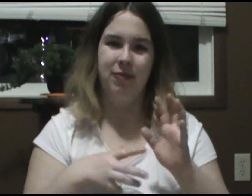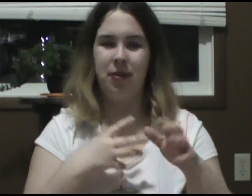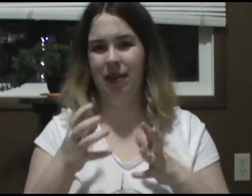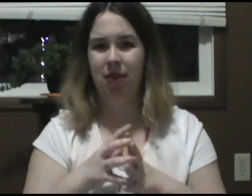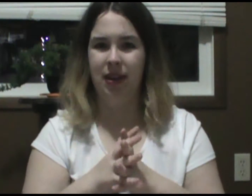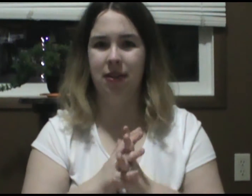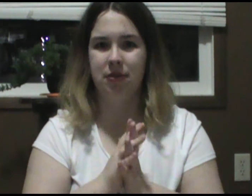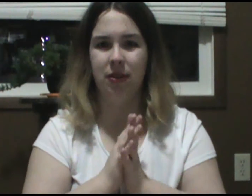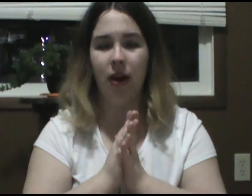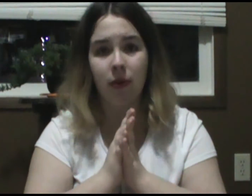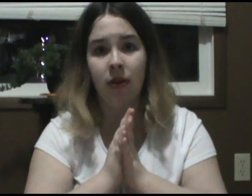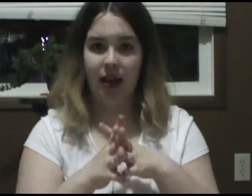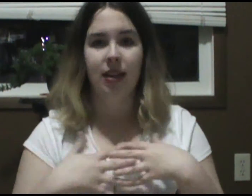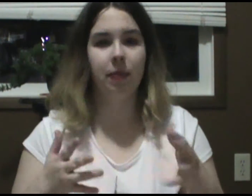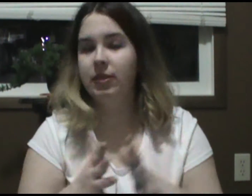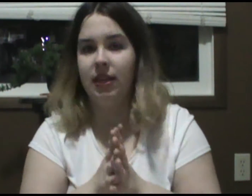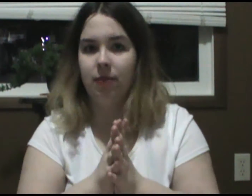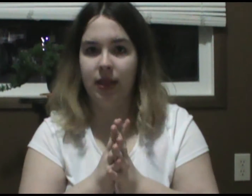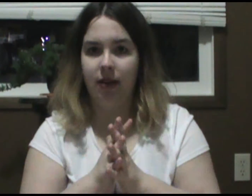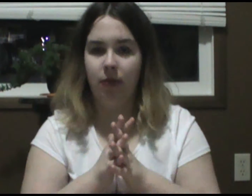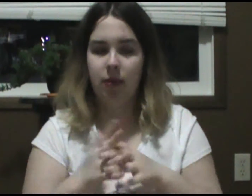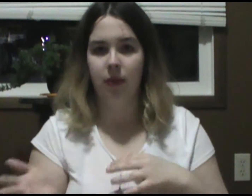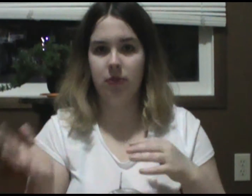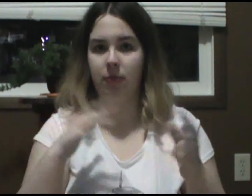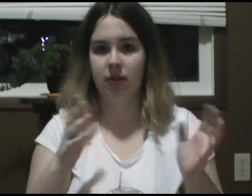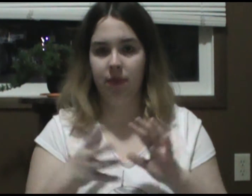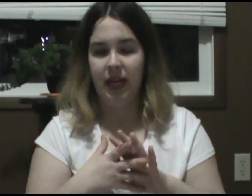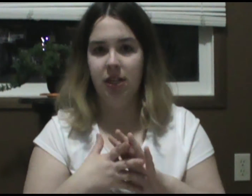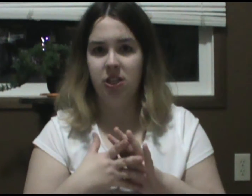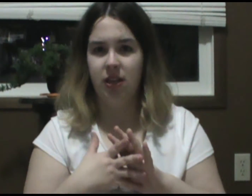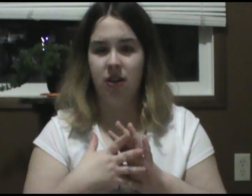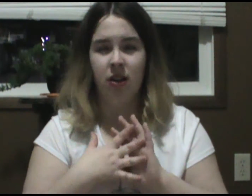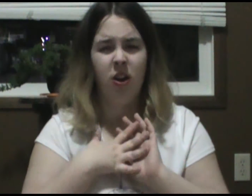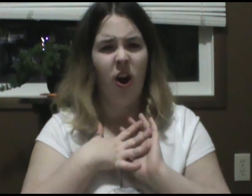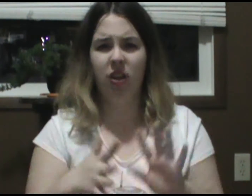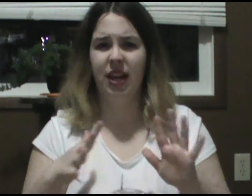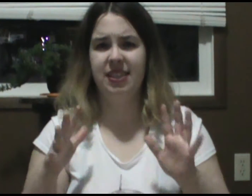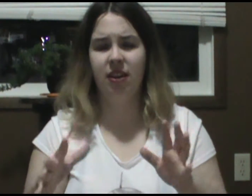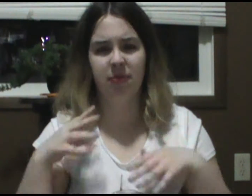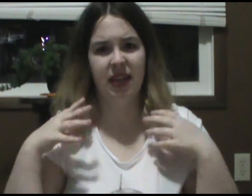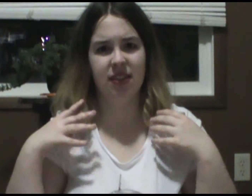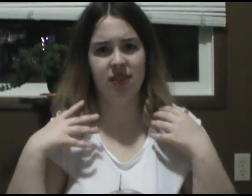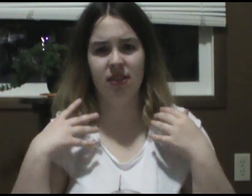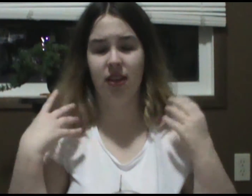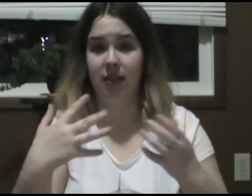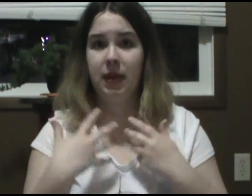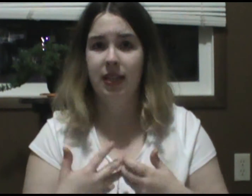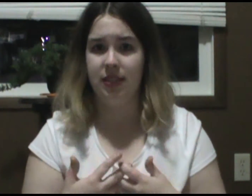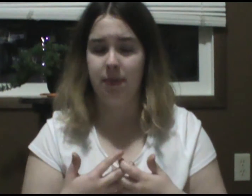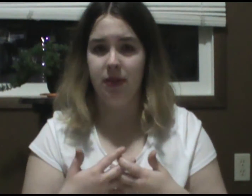fun with how that all turned out. and the moments I didn't really care for were the moments with Walter and Paige and all that stuff because at the beginning of this episode